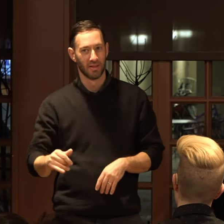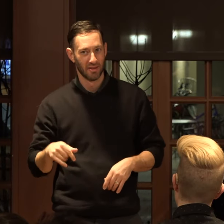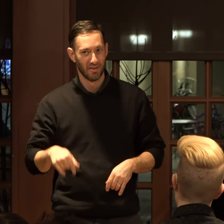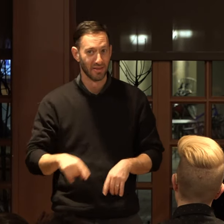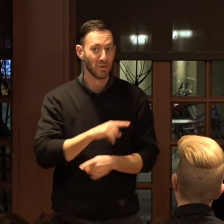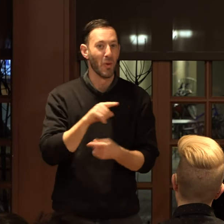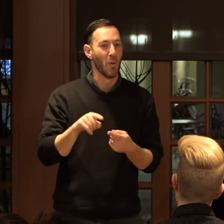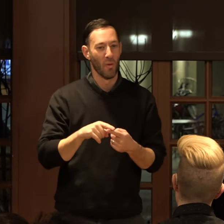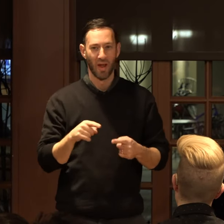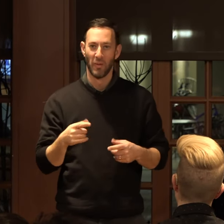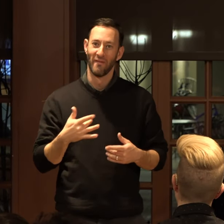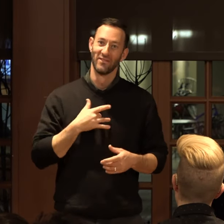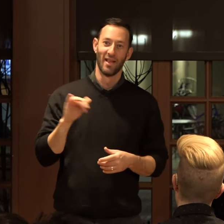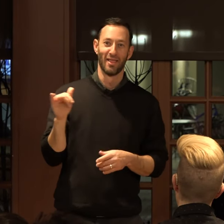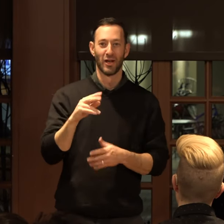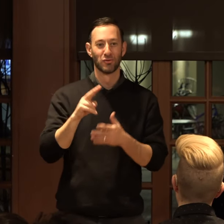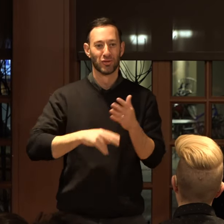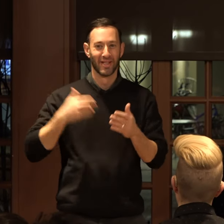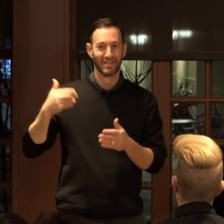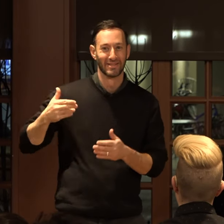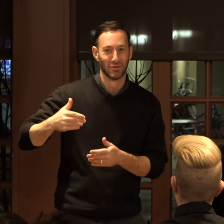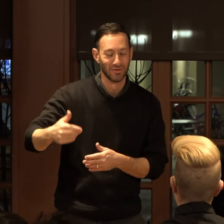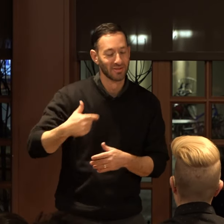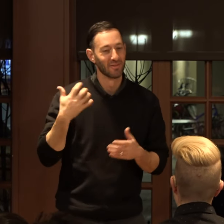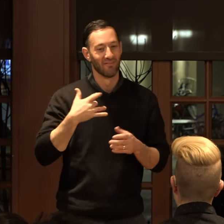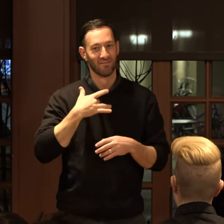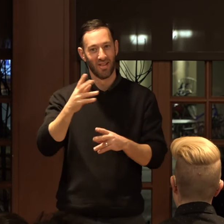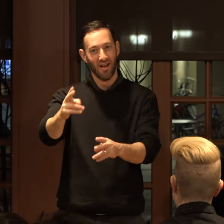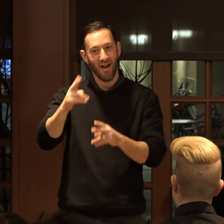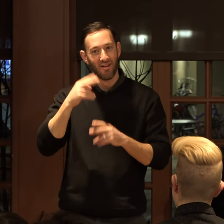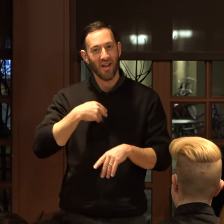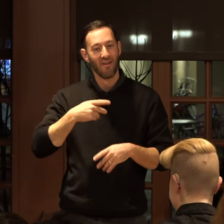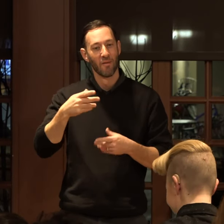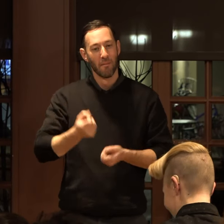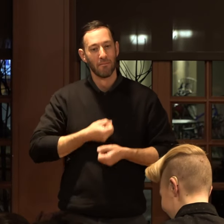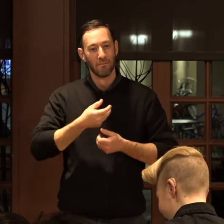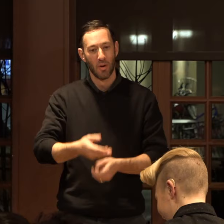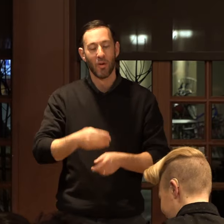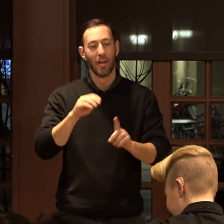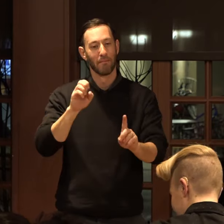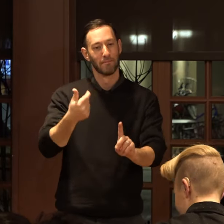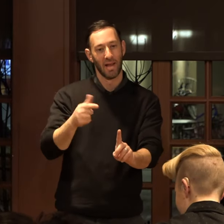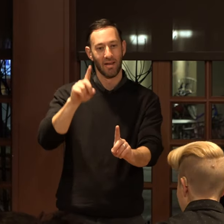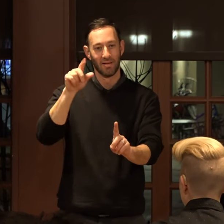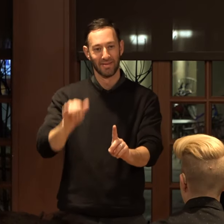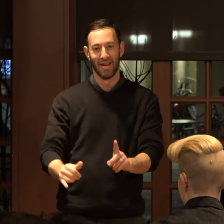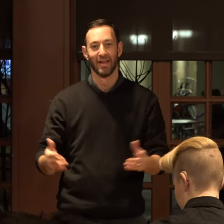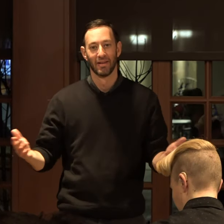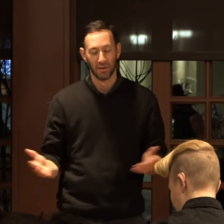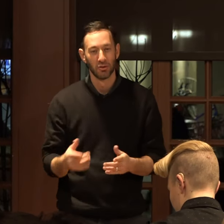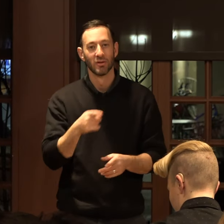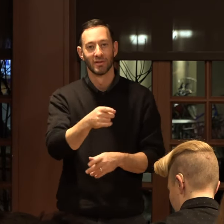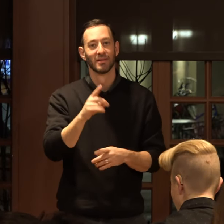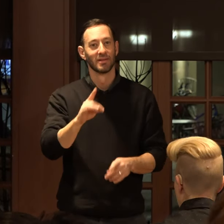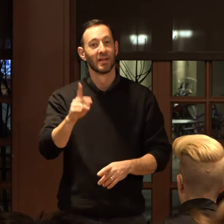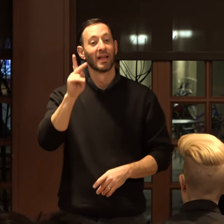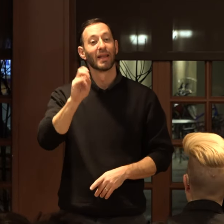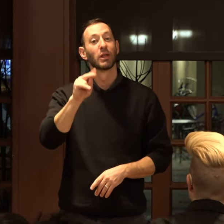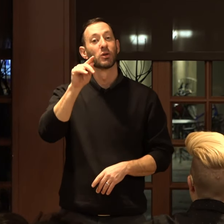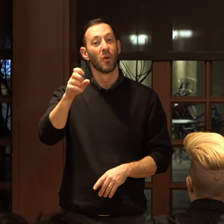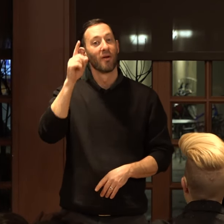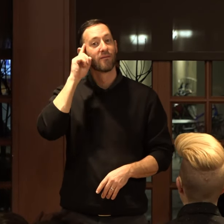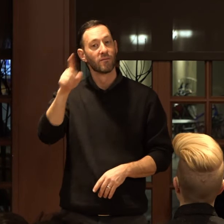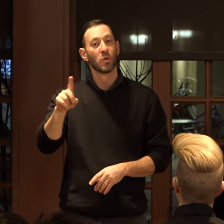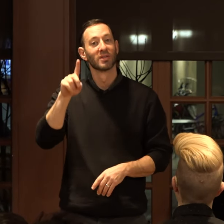Feel Like It reading series. I am deeply honored to have poet Meg Day here. Meg did the keynote for the Disability